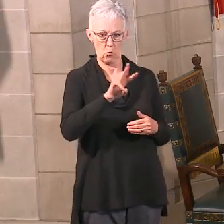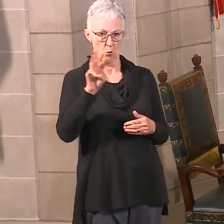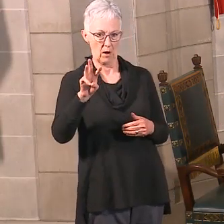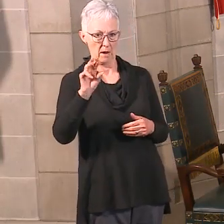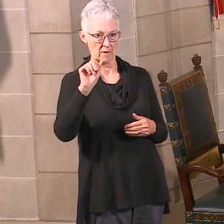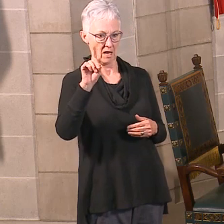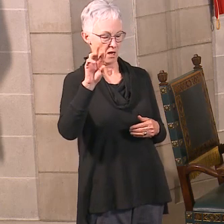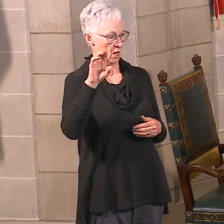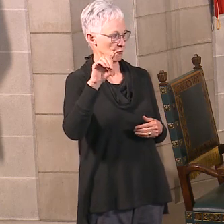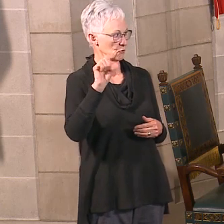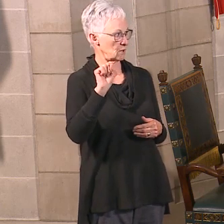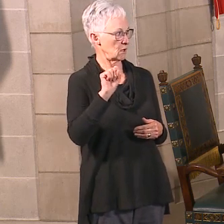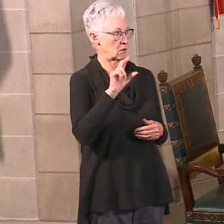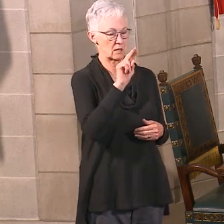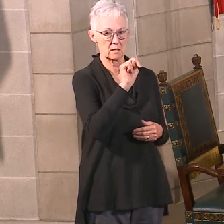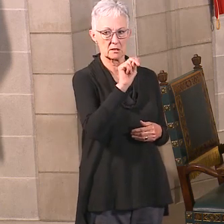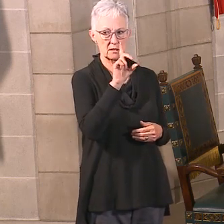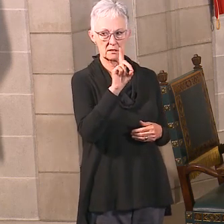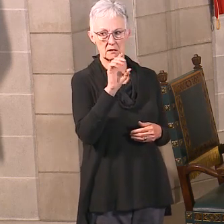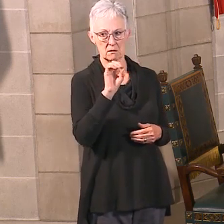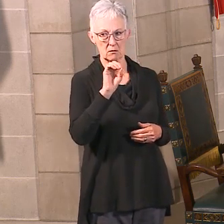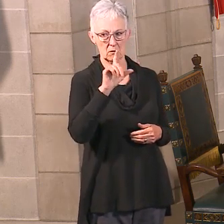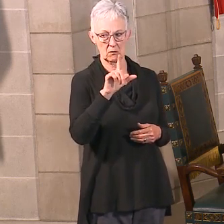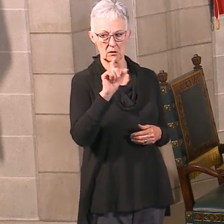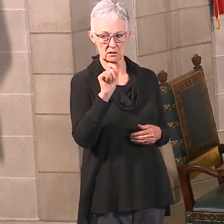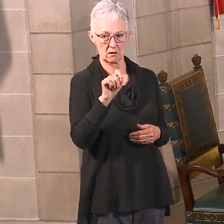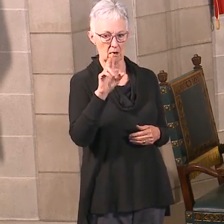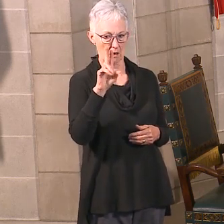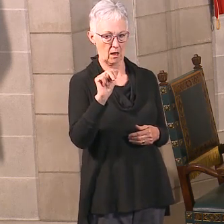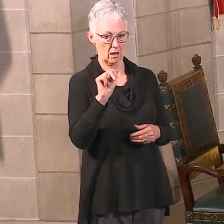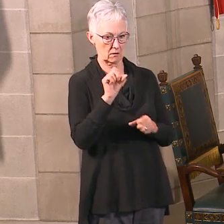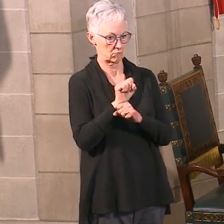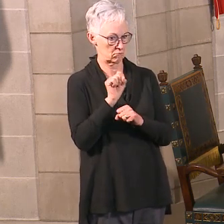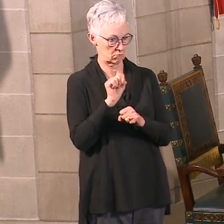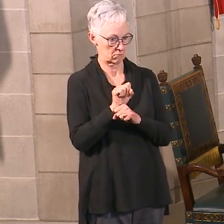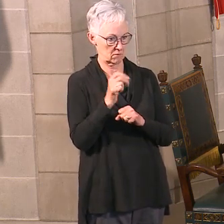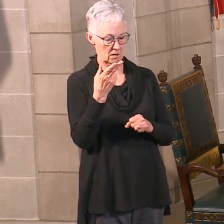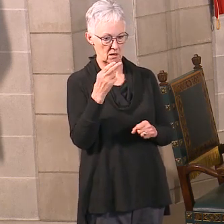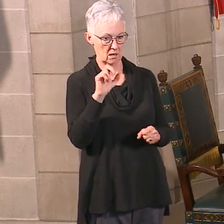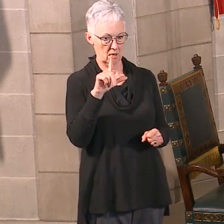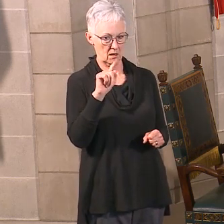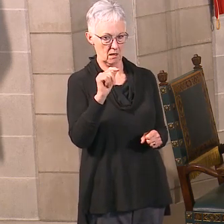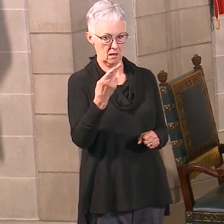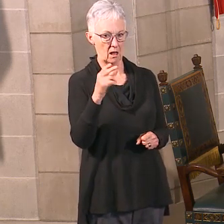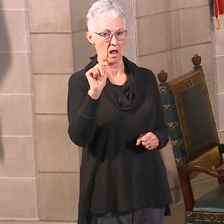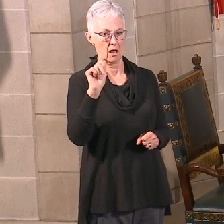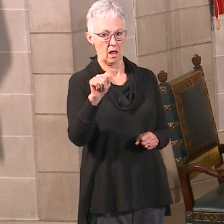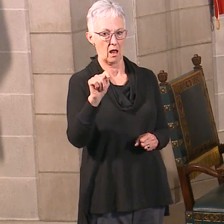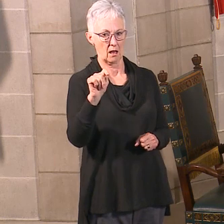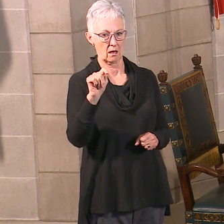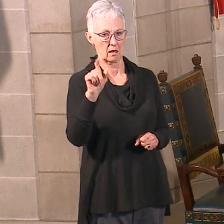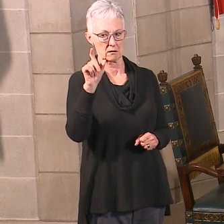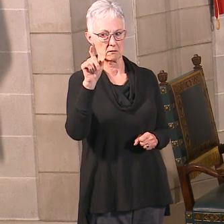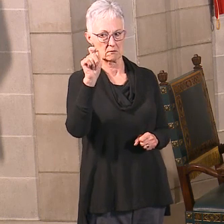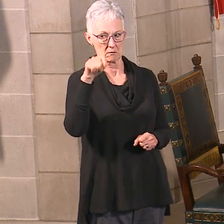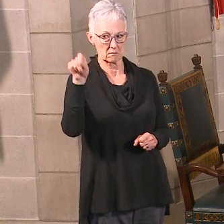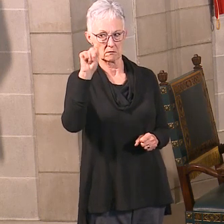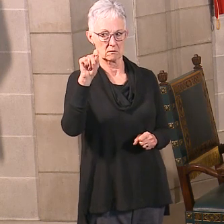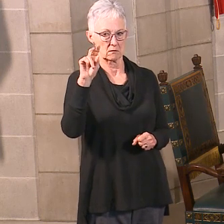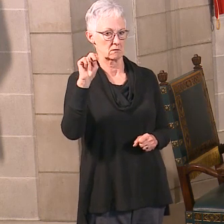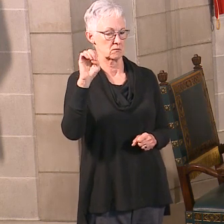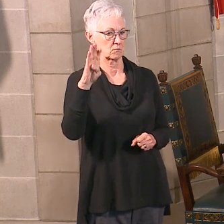can go to ndol.unemploymenthelpatnebraska.gov. So